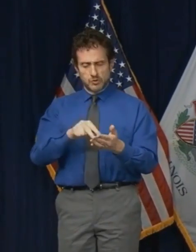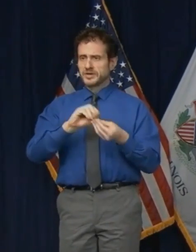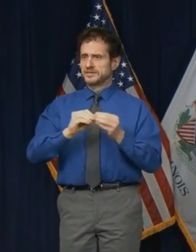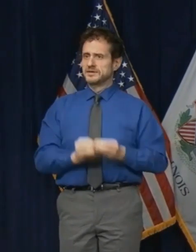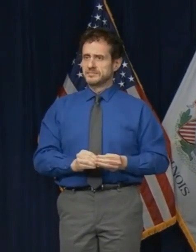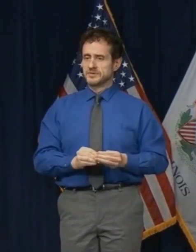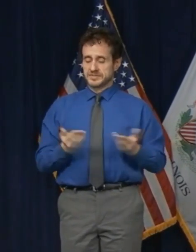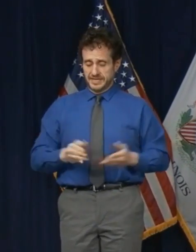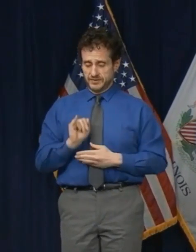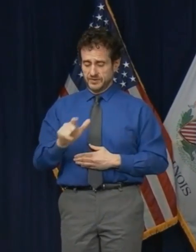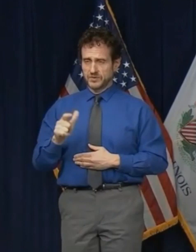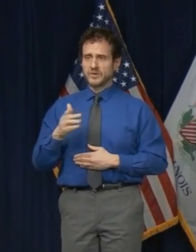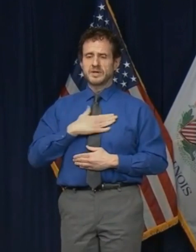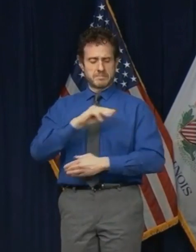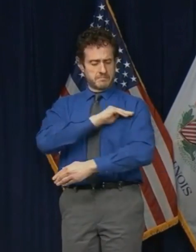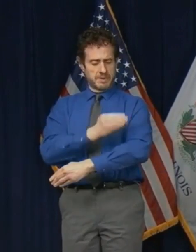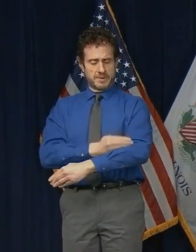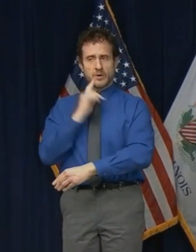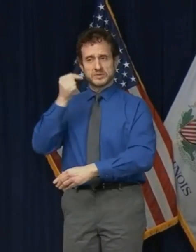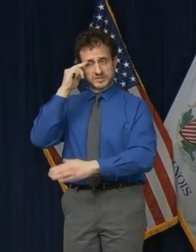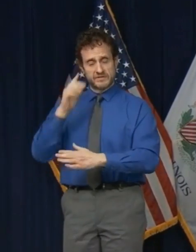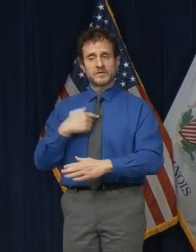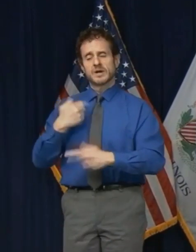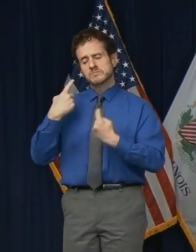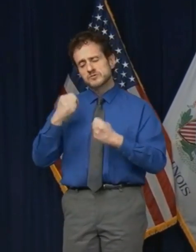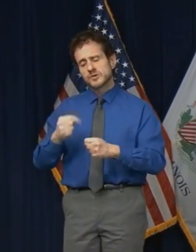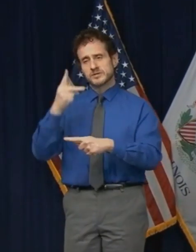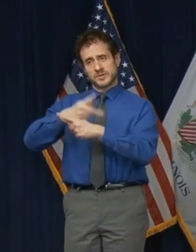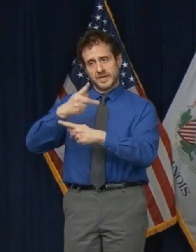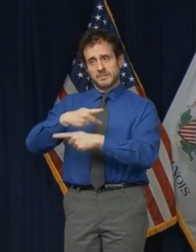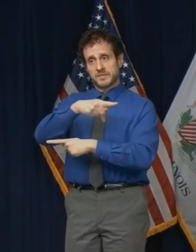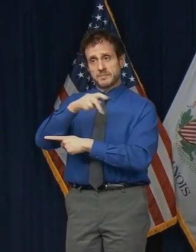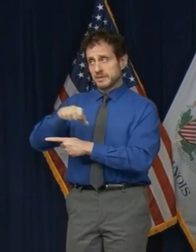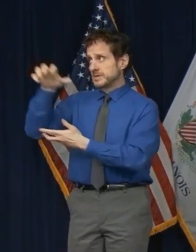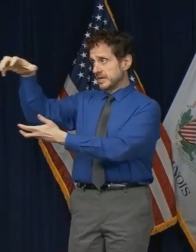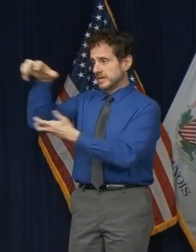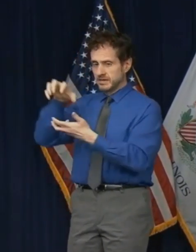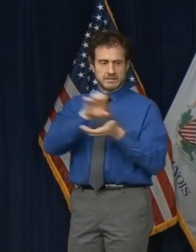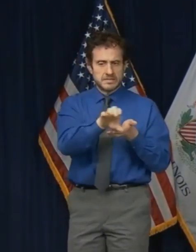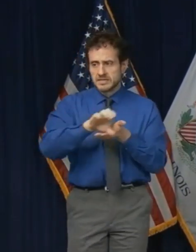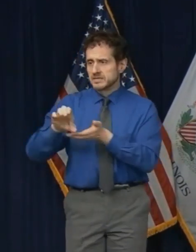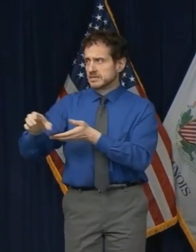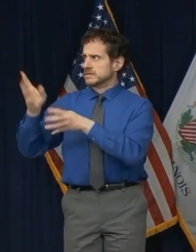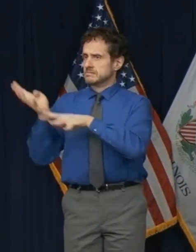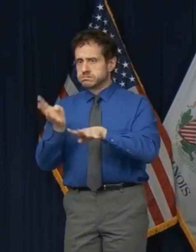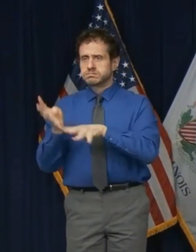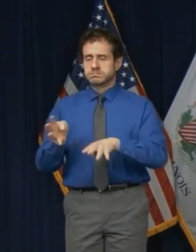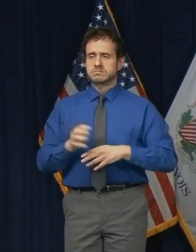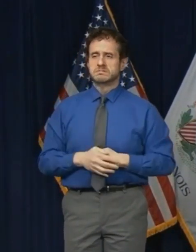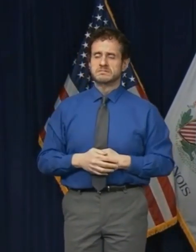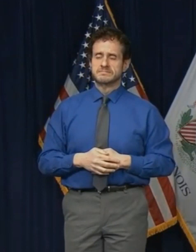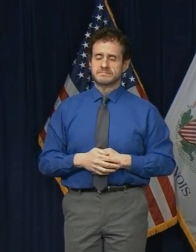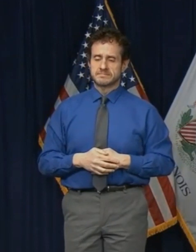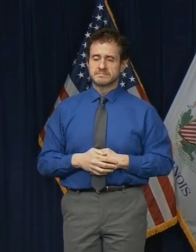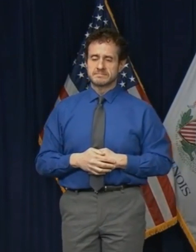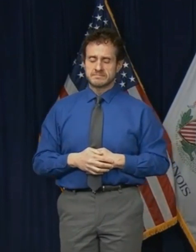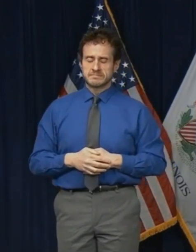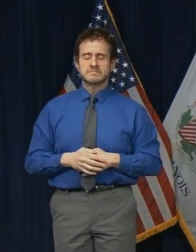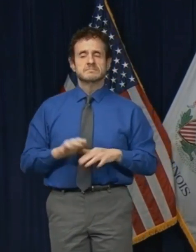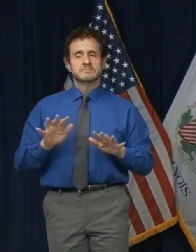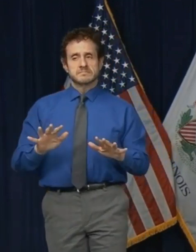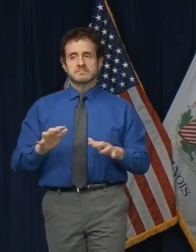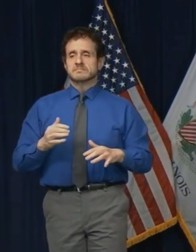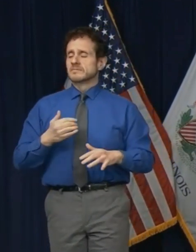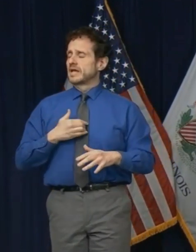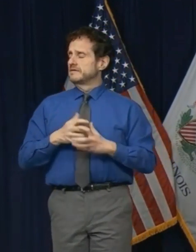everything within my power as governor to keep the PPE supply stream flowing. I have enormous respect and gratitude, truly,